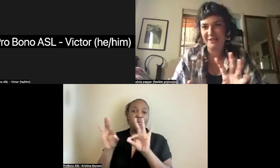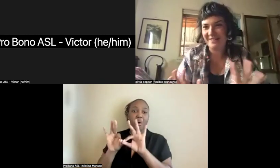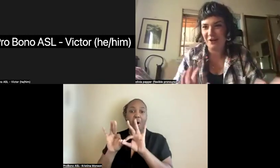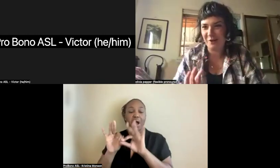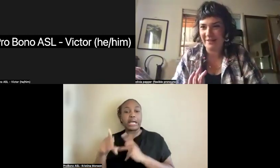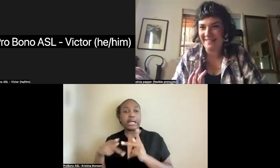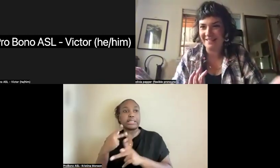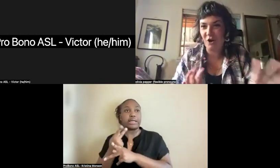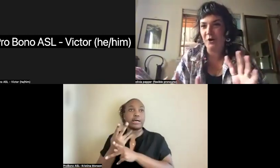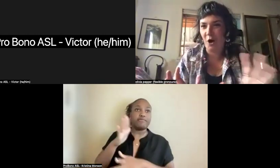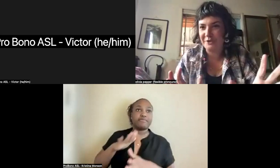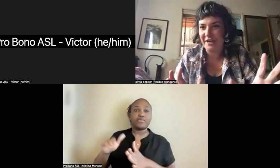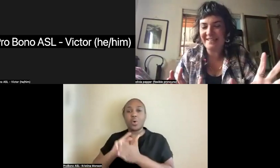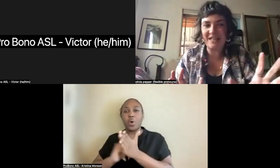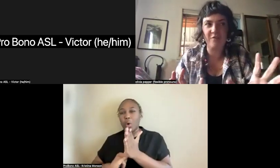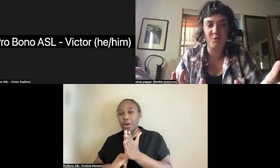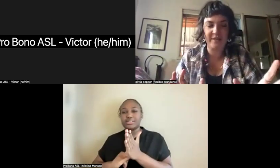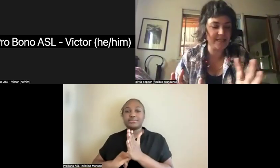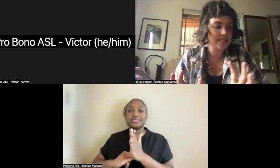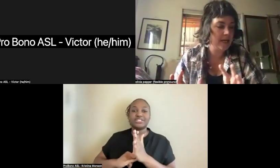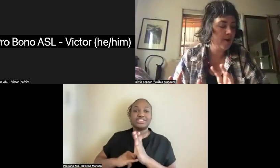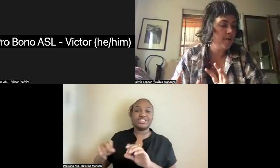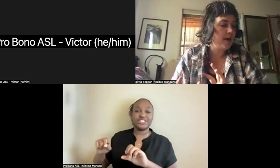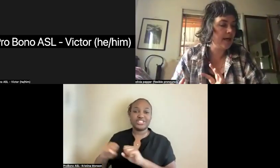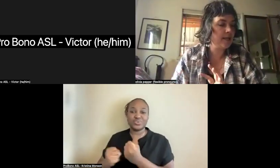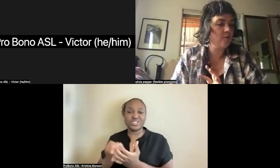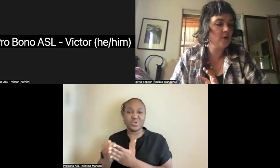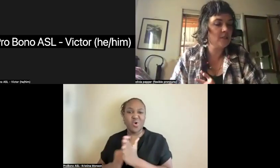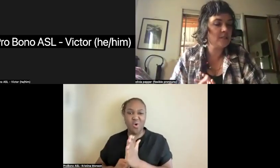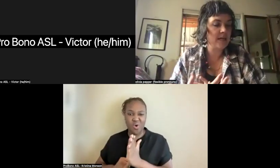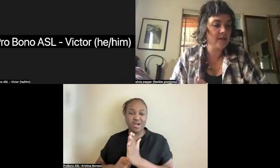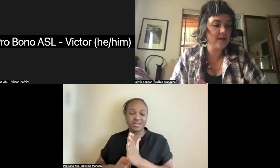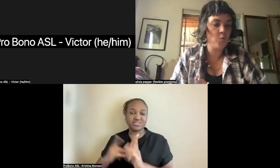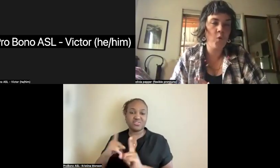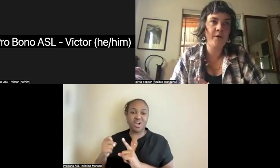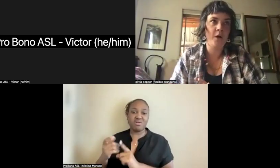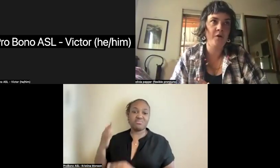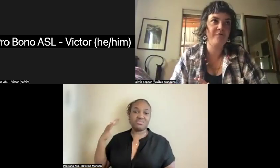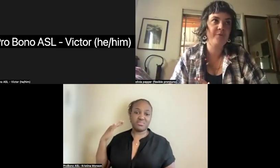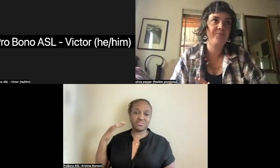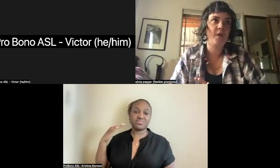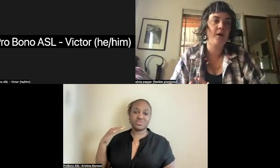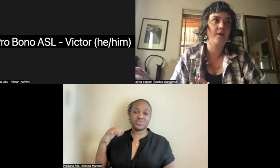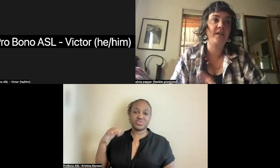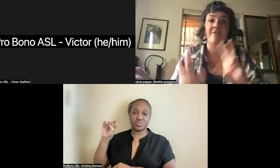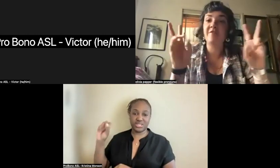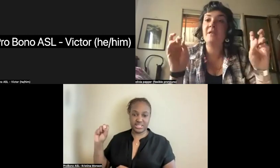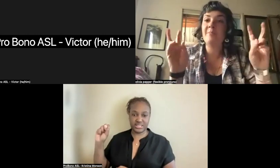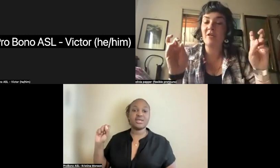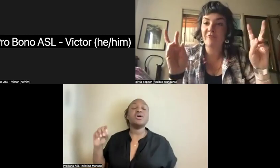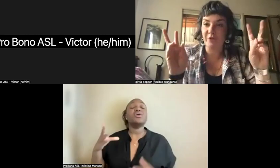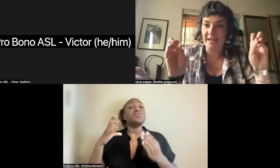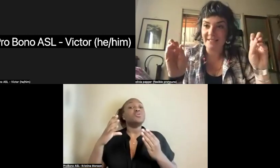situationist art pieces, art objects of the 20s. And it was said that one of, that a